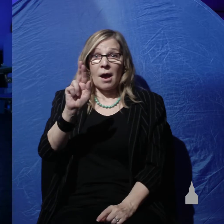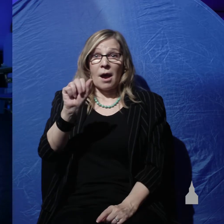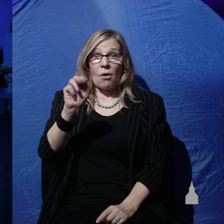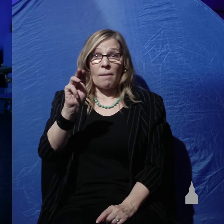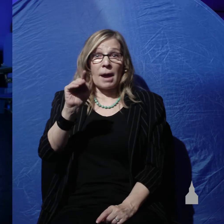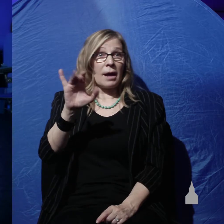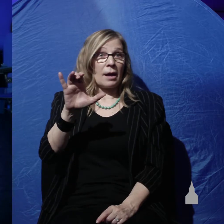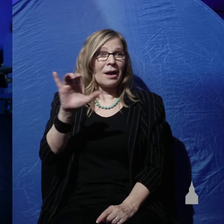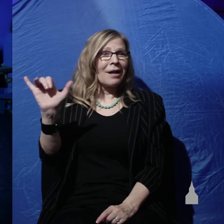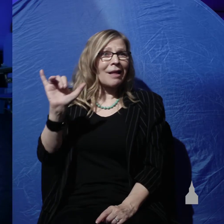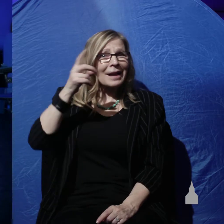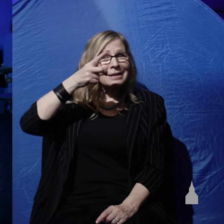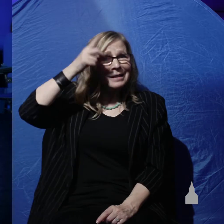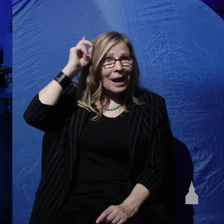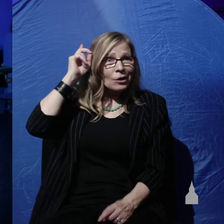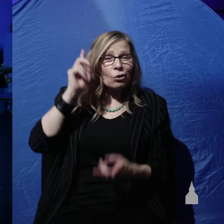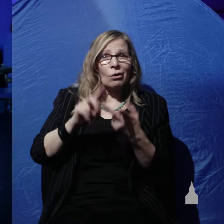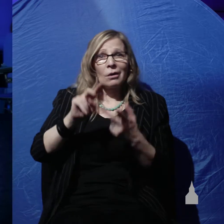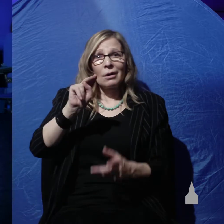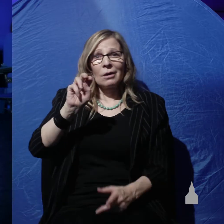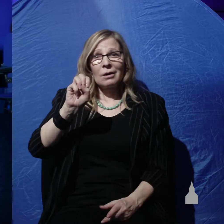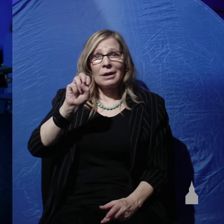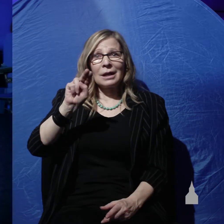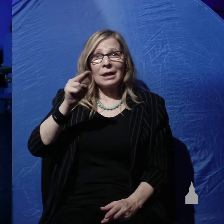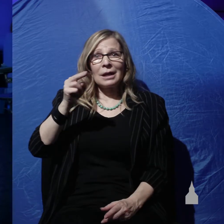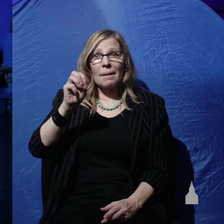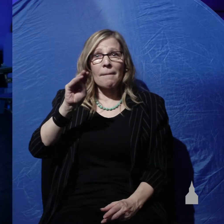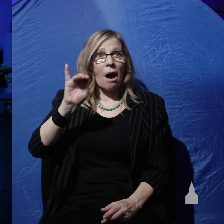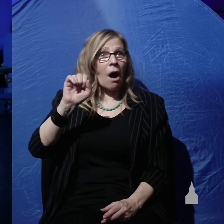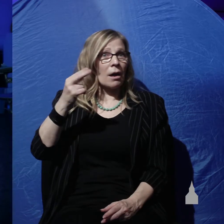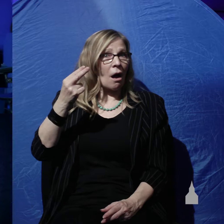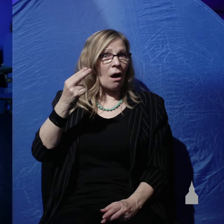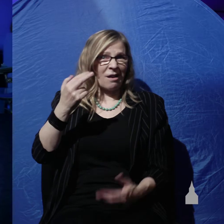in Daniel and Nehemiah where there are indefinite time words.